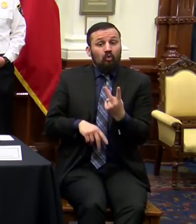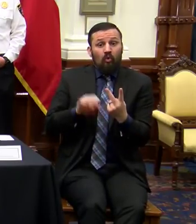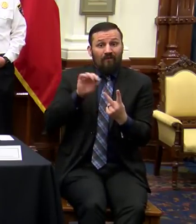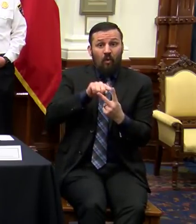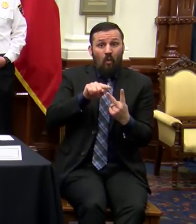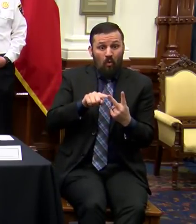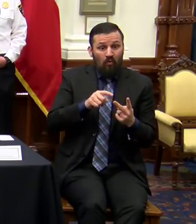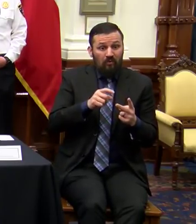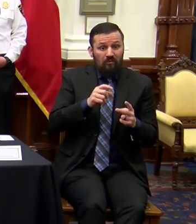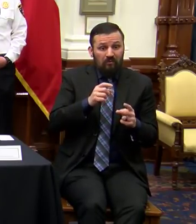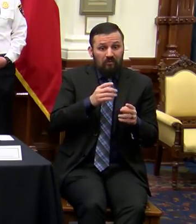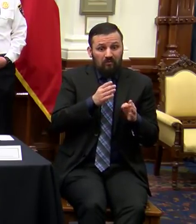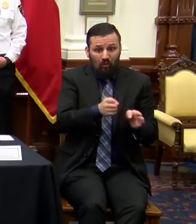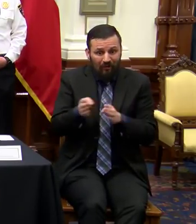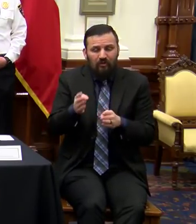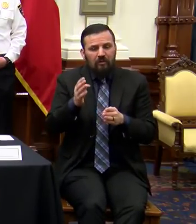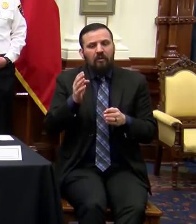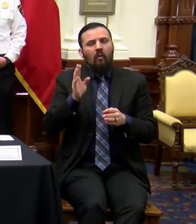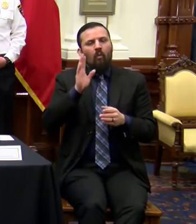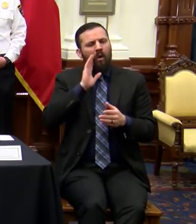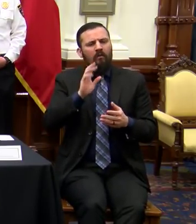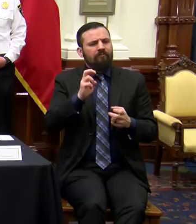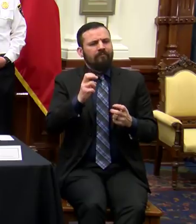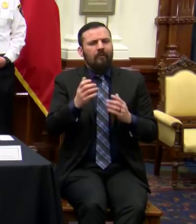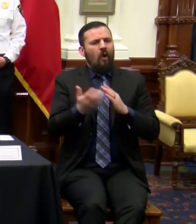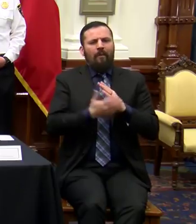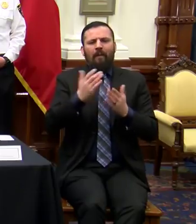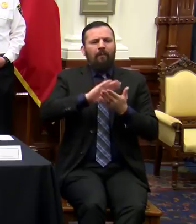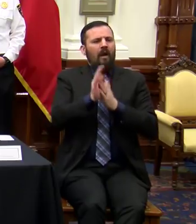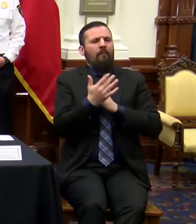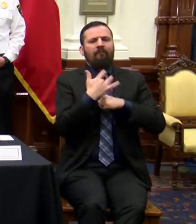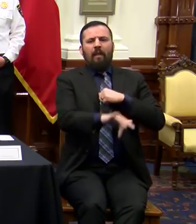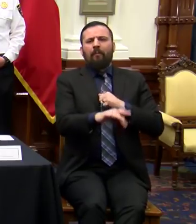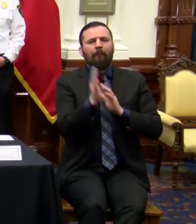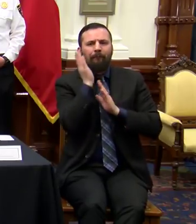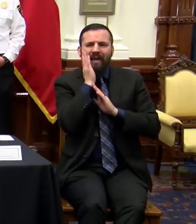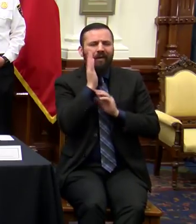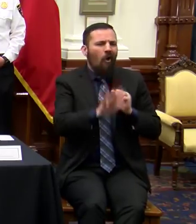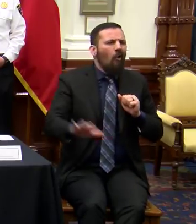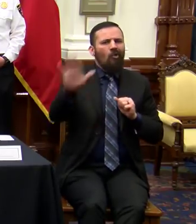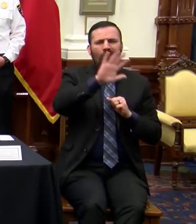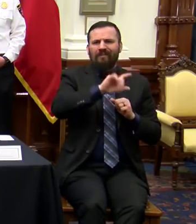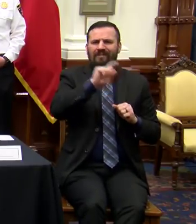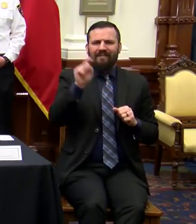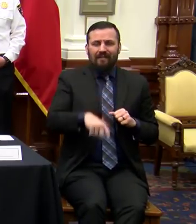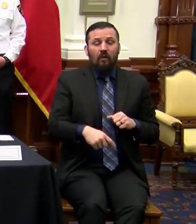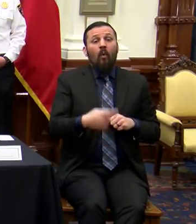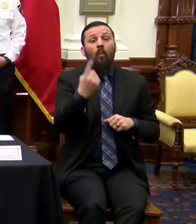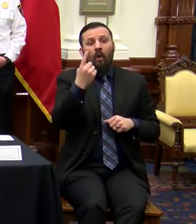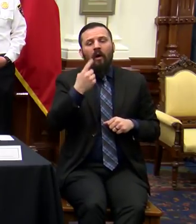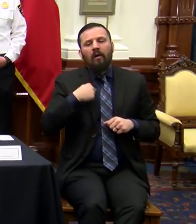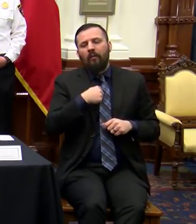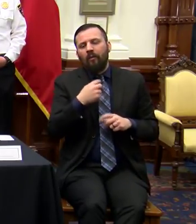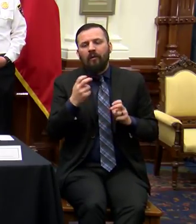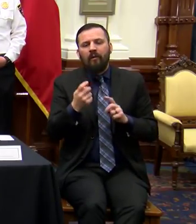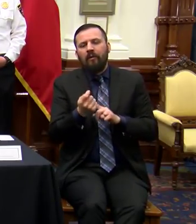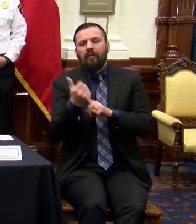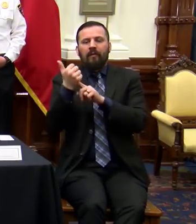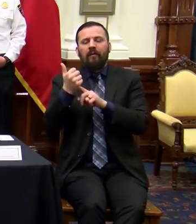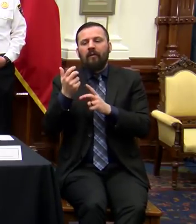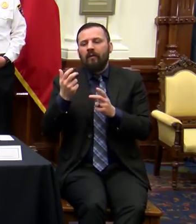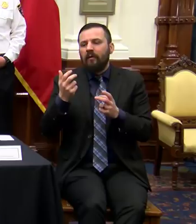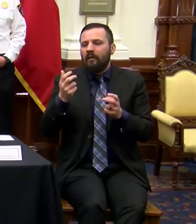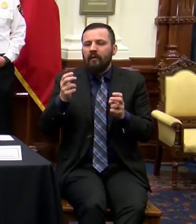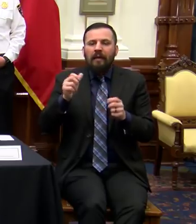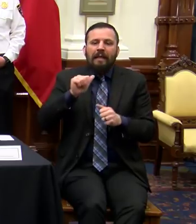it will automatically free up beds across the entire state of Texas. One is to eliminate what could be categorized as elective or